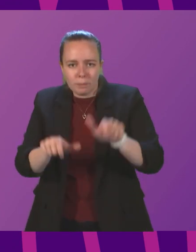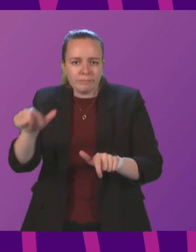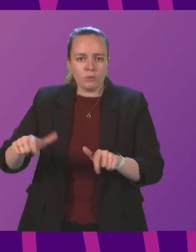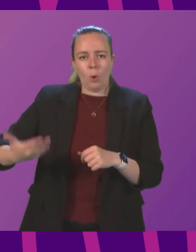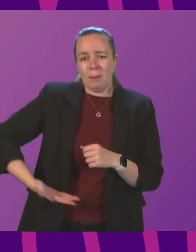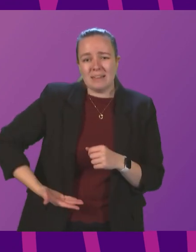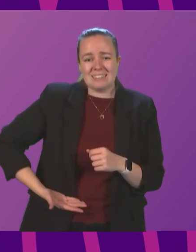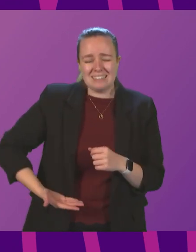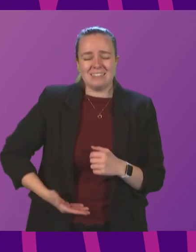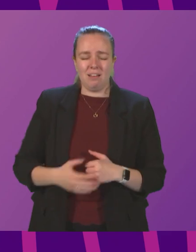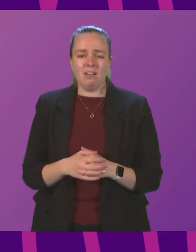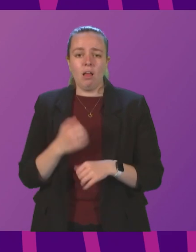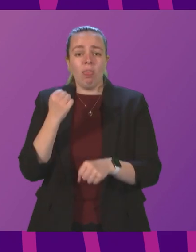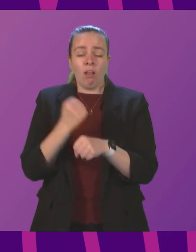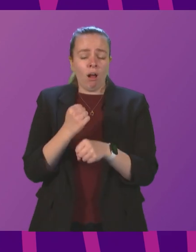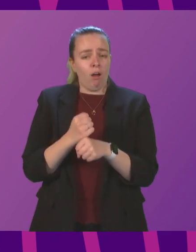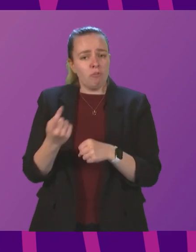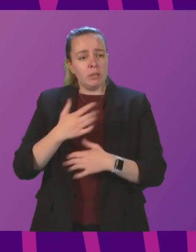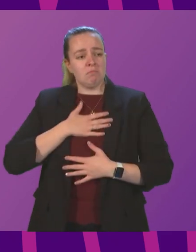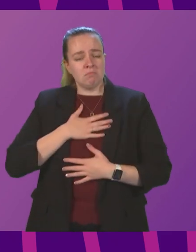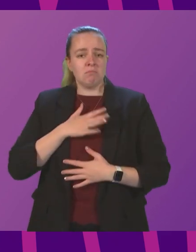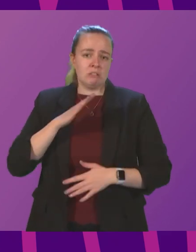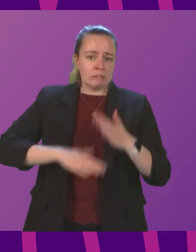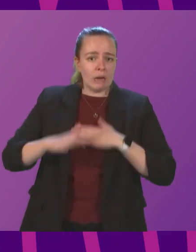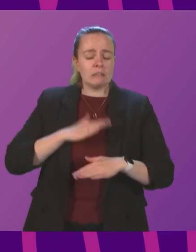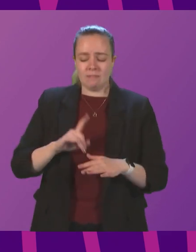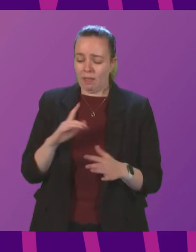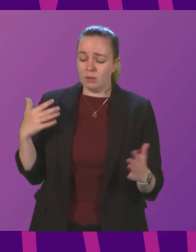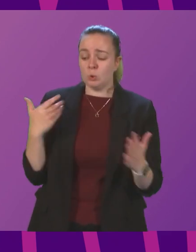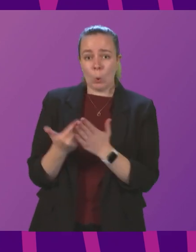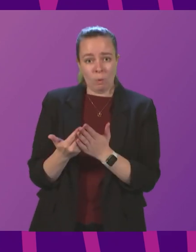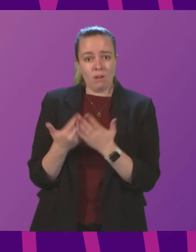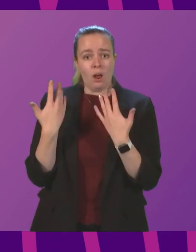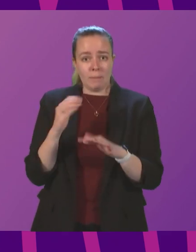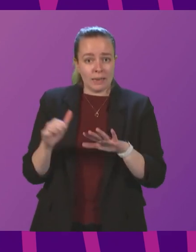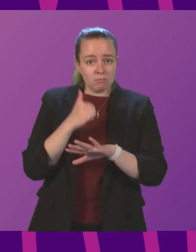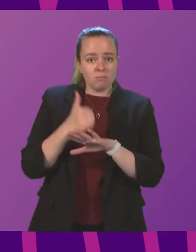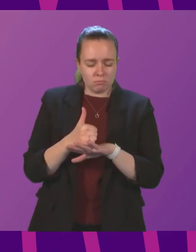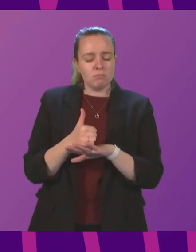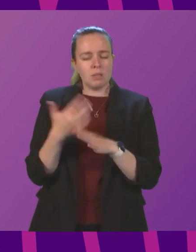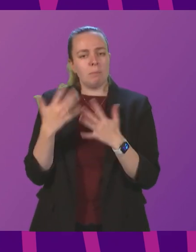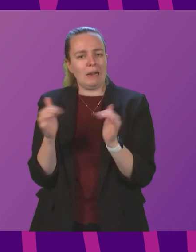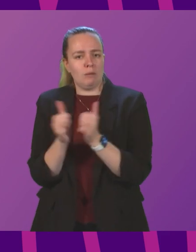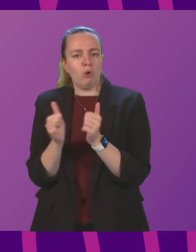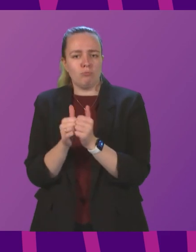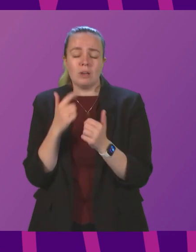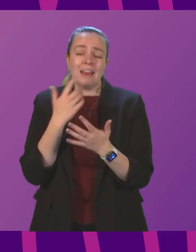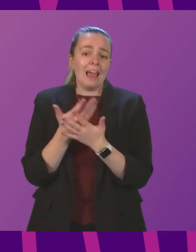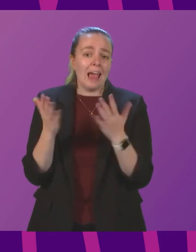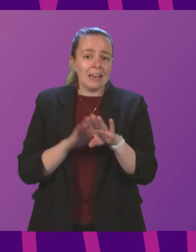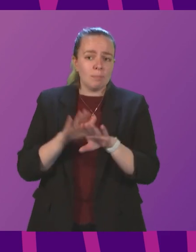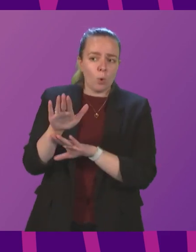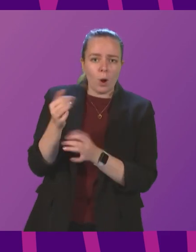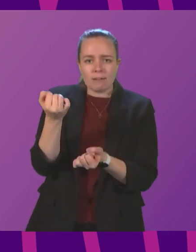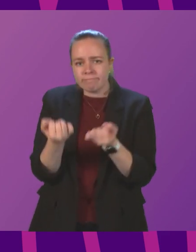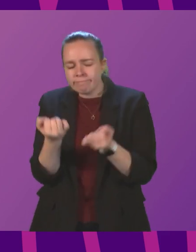businesses. The government is satisfied that what we have done so far to date and has been the case. And of course, any further judgment